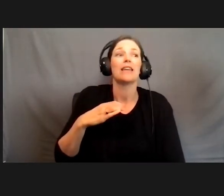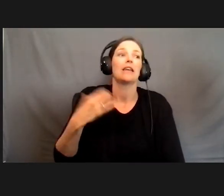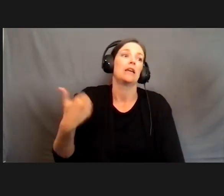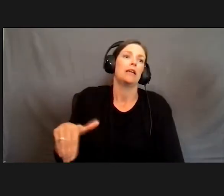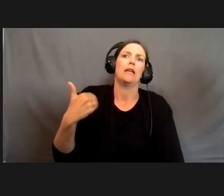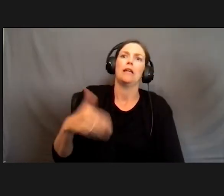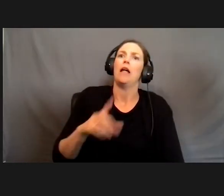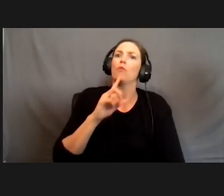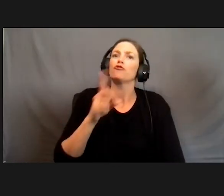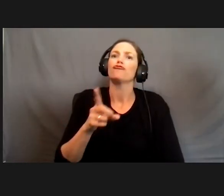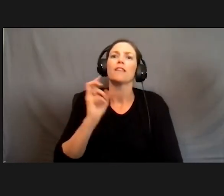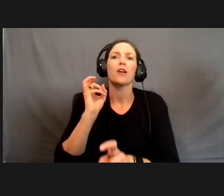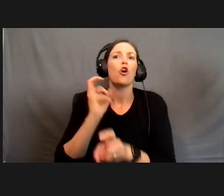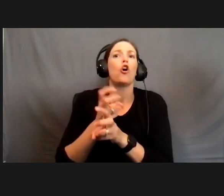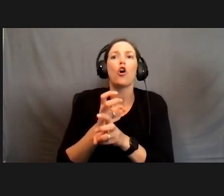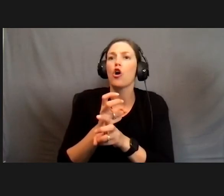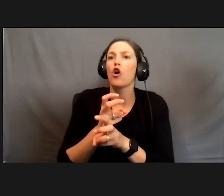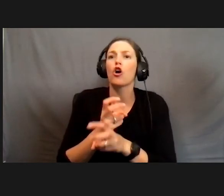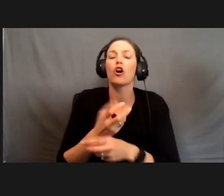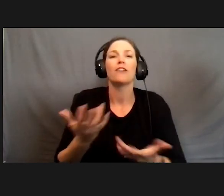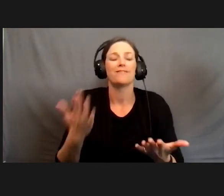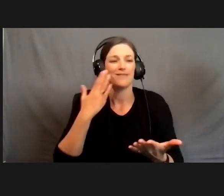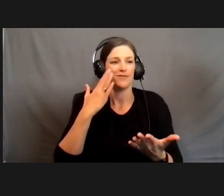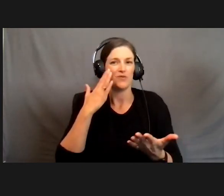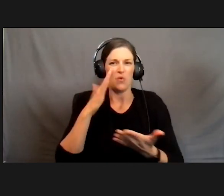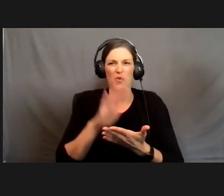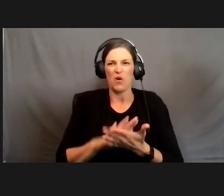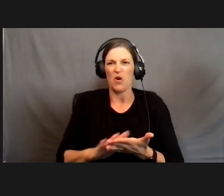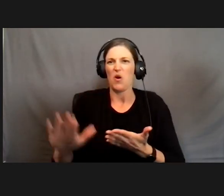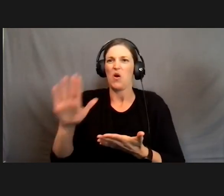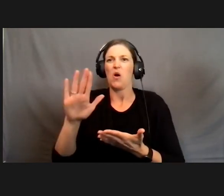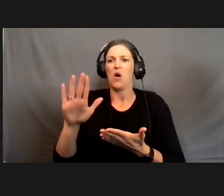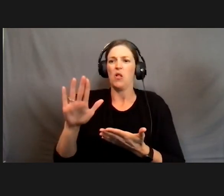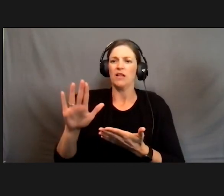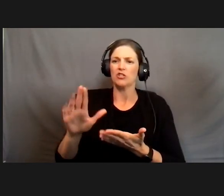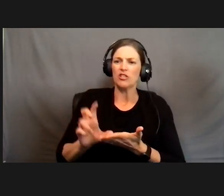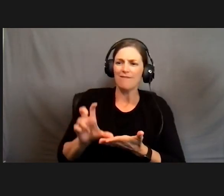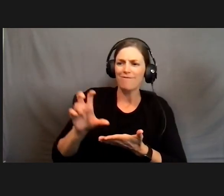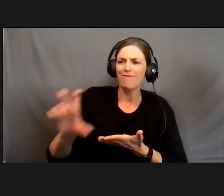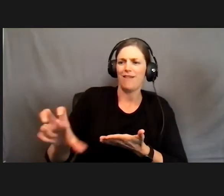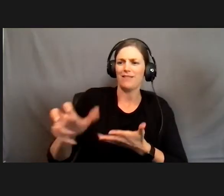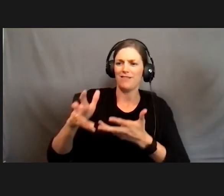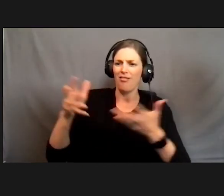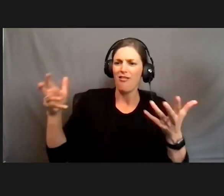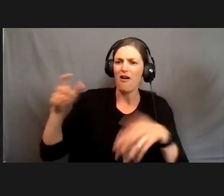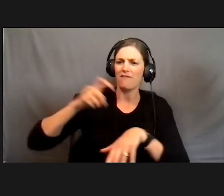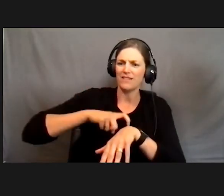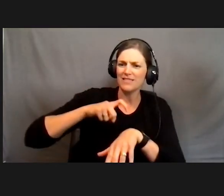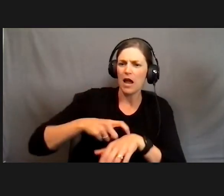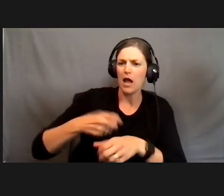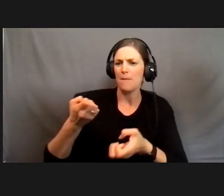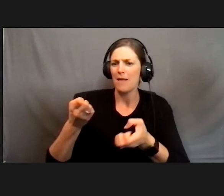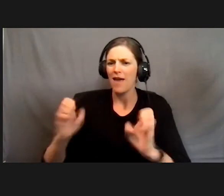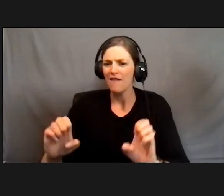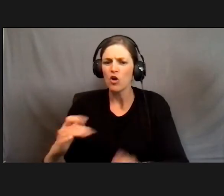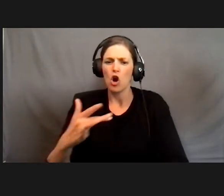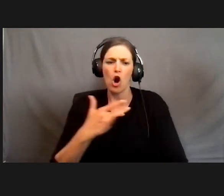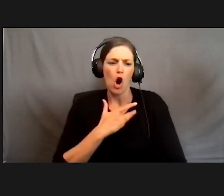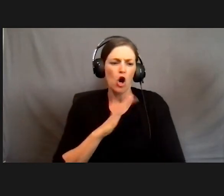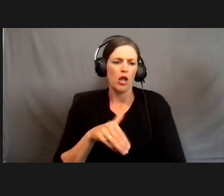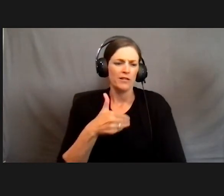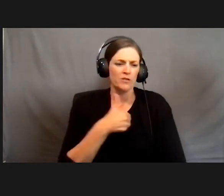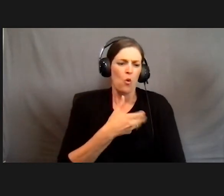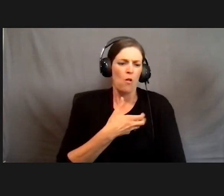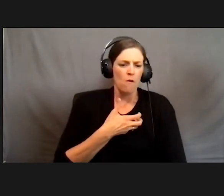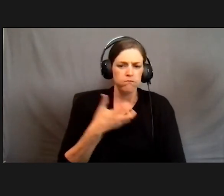really hard because, you know, colleges put a lot of time and effort and they put their heart and soul into developing